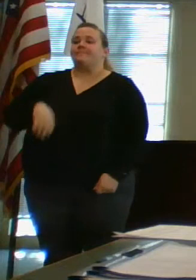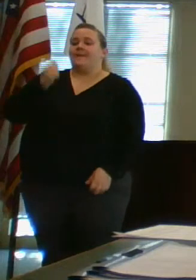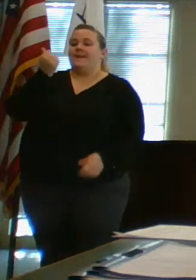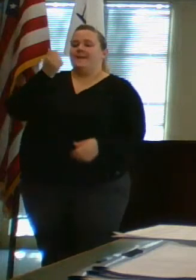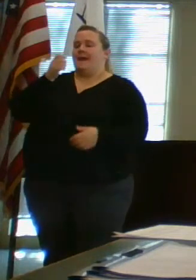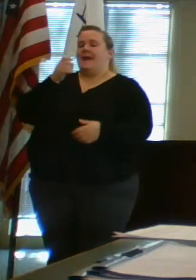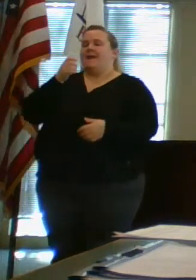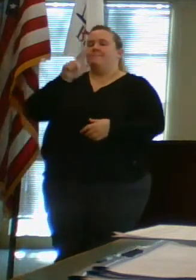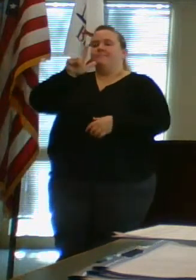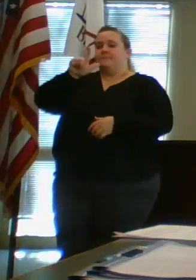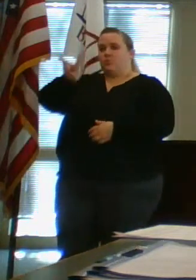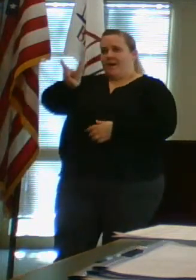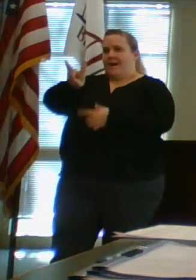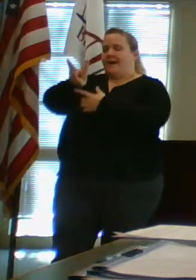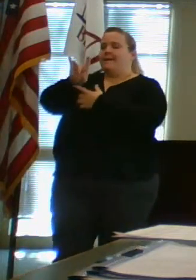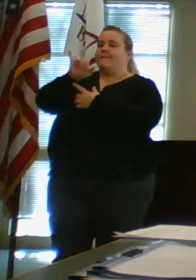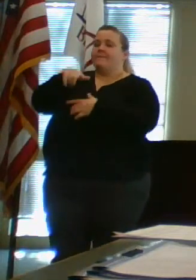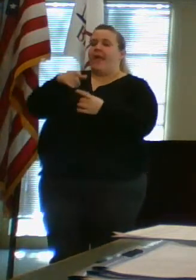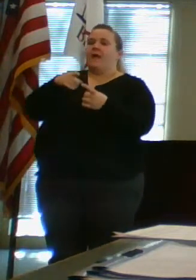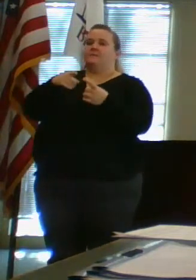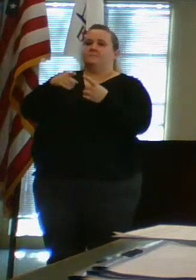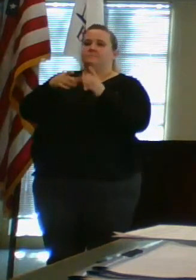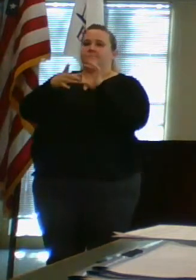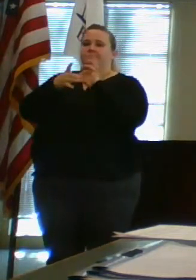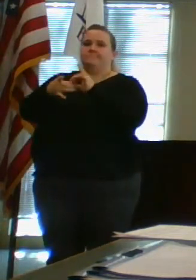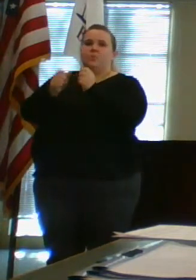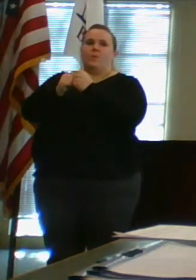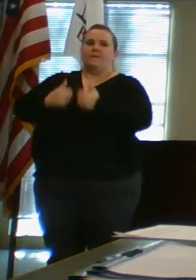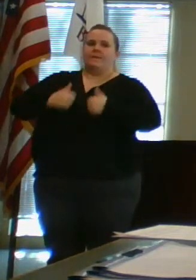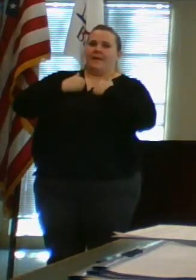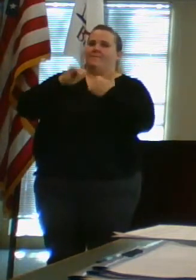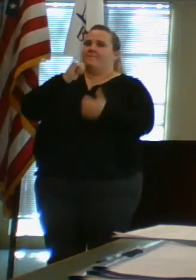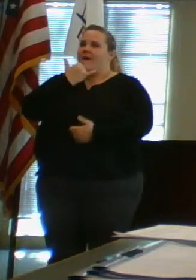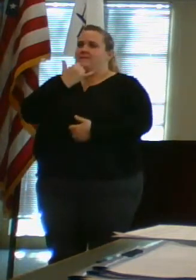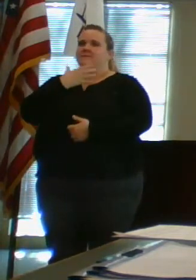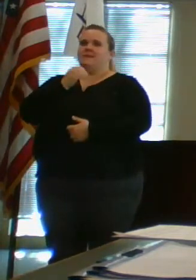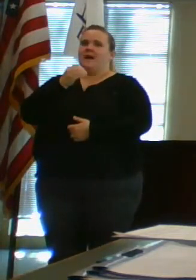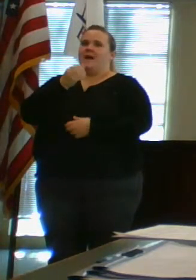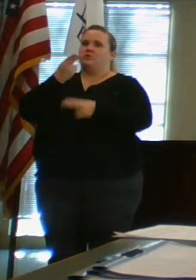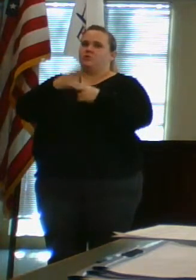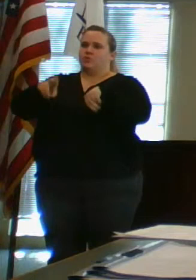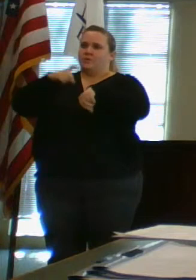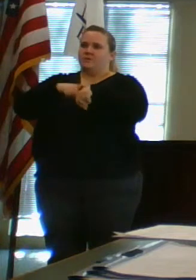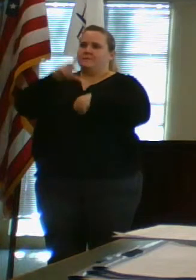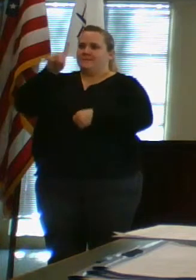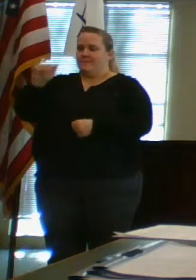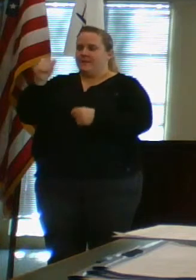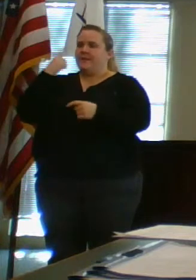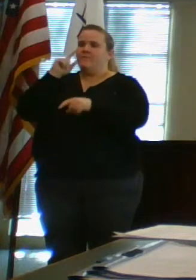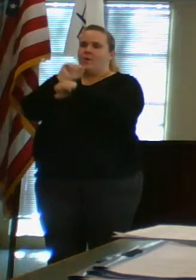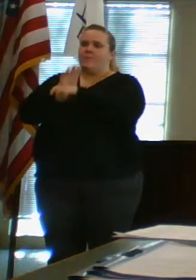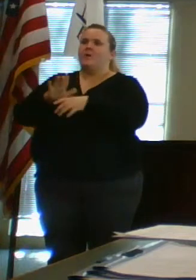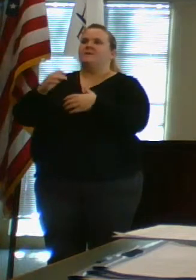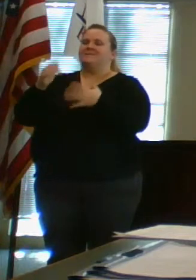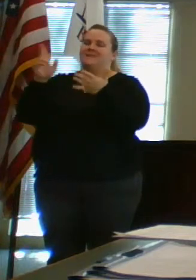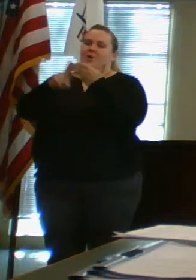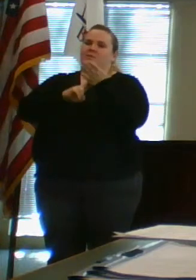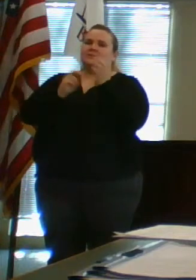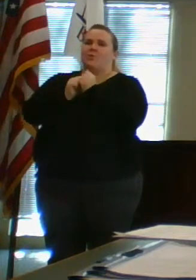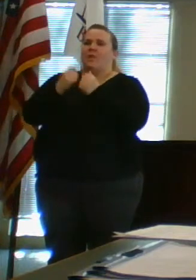Eighteen, or excuse me, twenty-eight deals with the life accident and short-term disability for our employees. It's a contract that we have with One America.